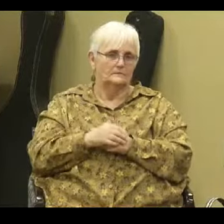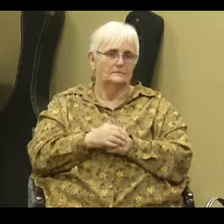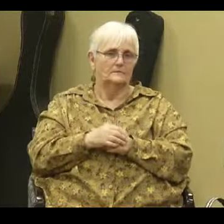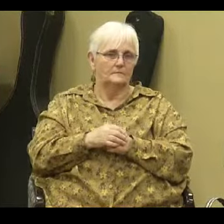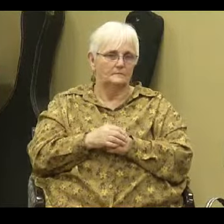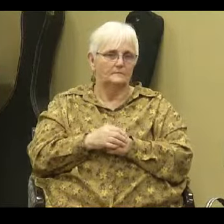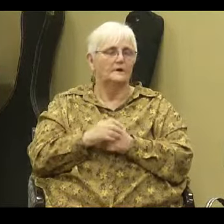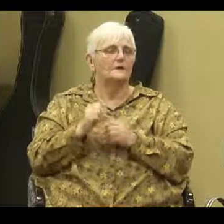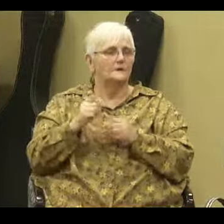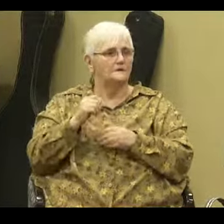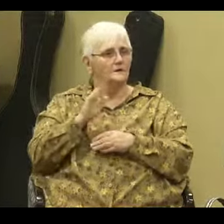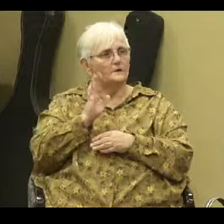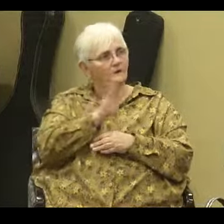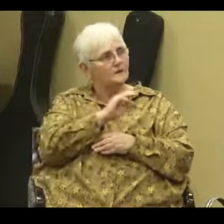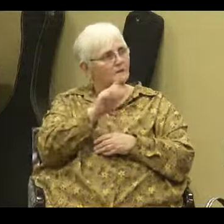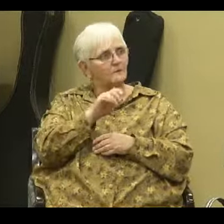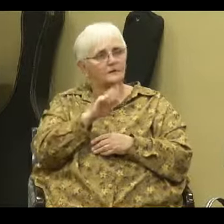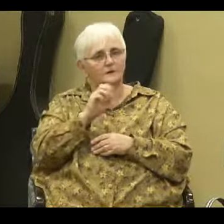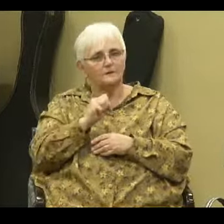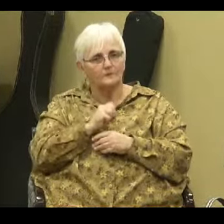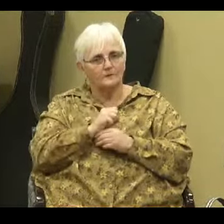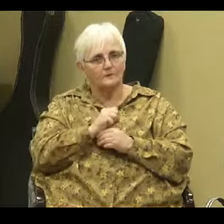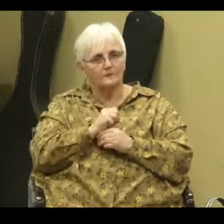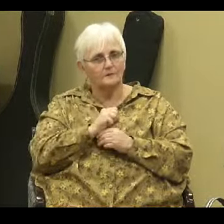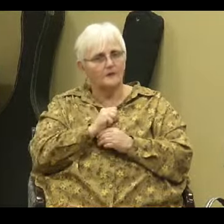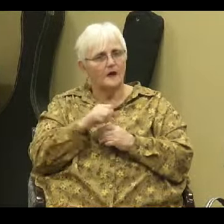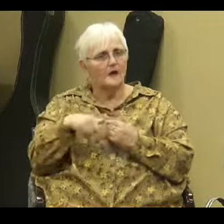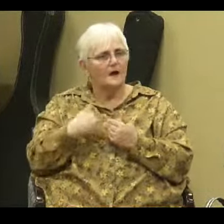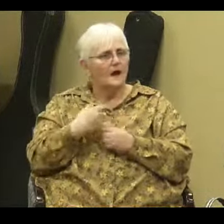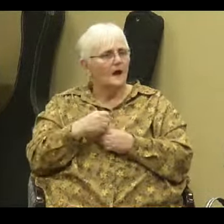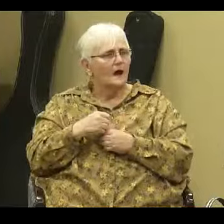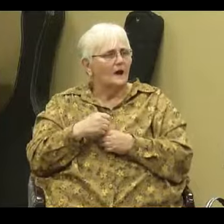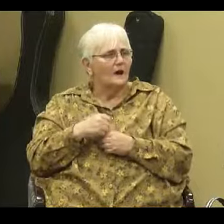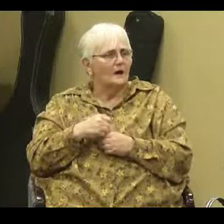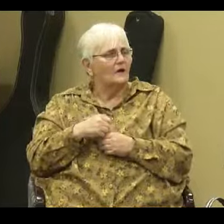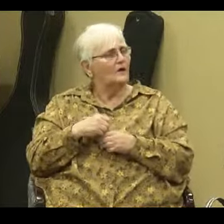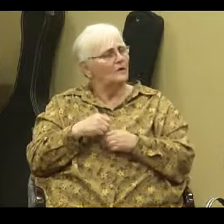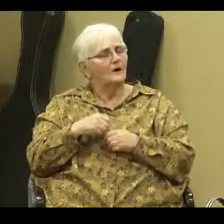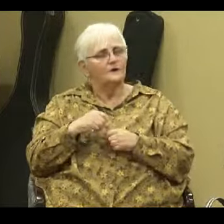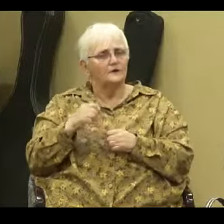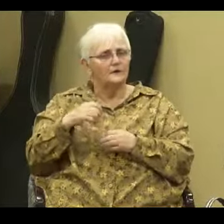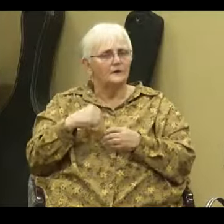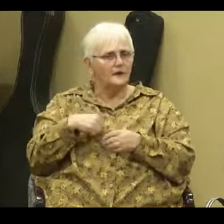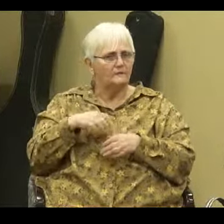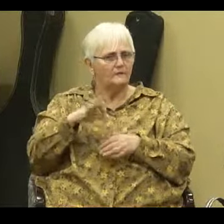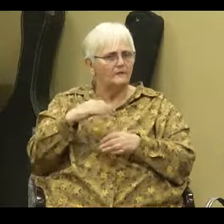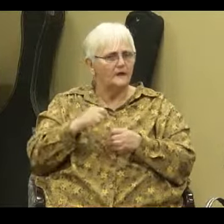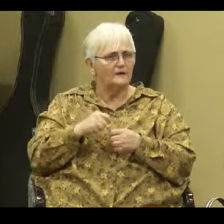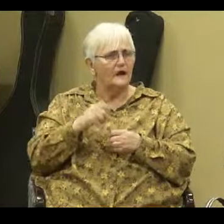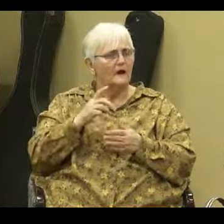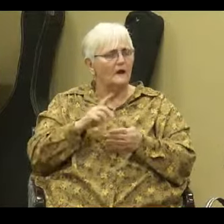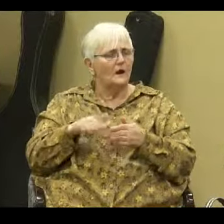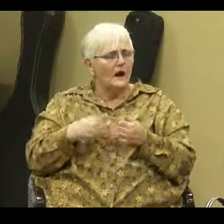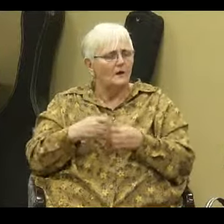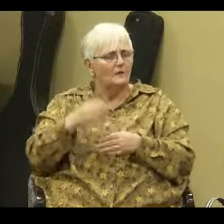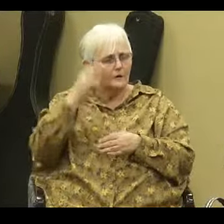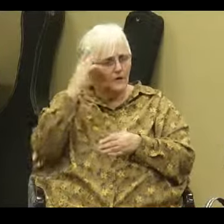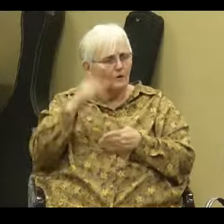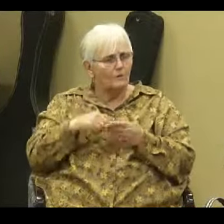So, my question was, How are we to know what we can know and understand? And, how are we to know what we can't know